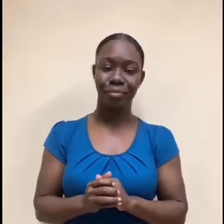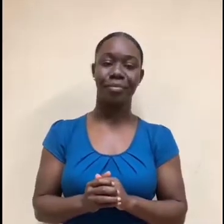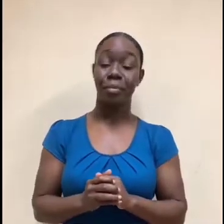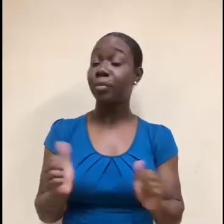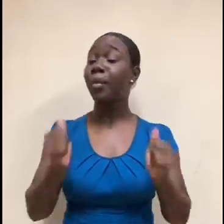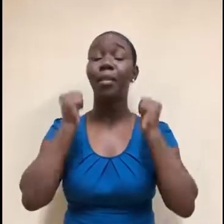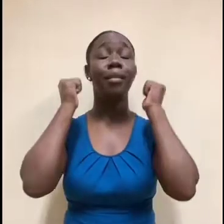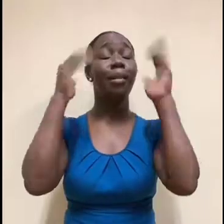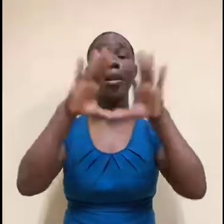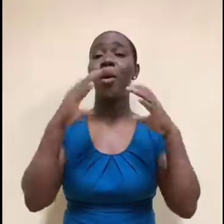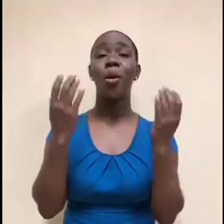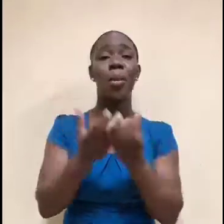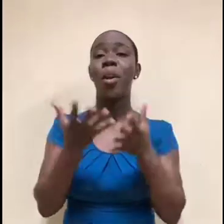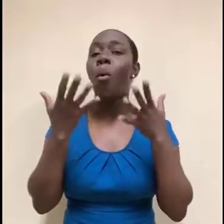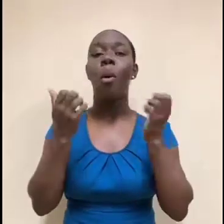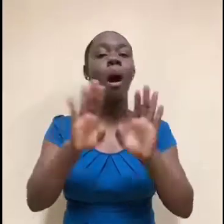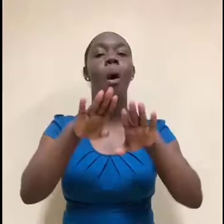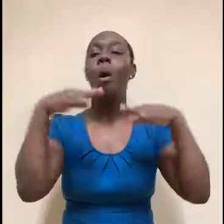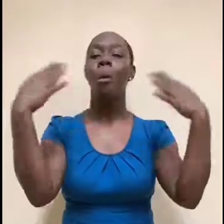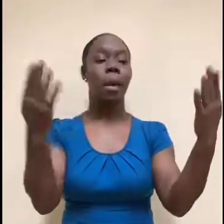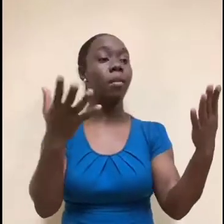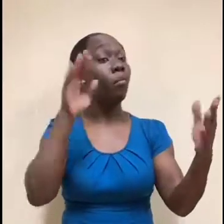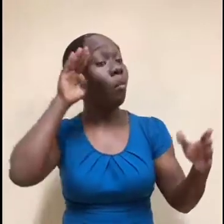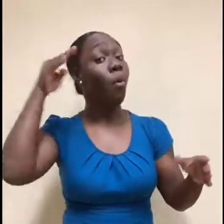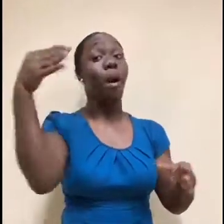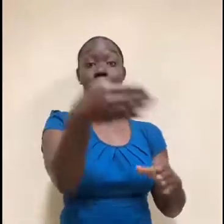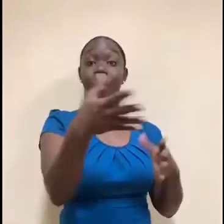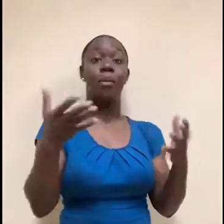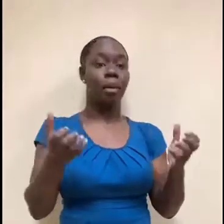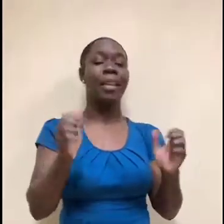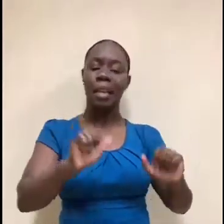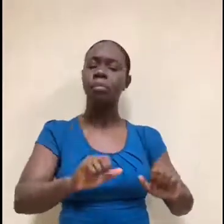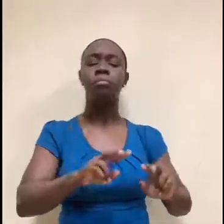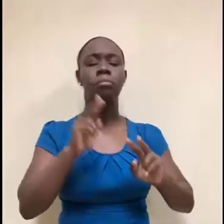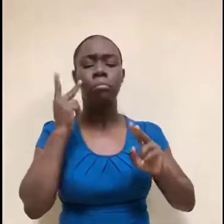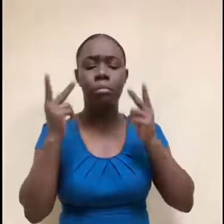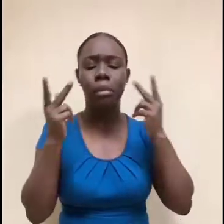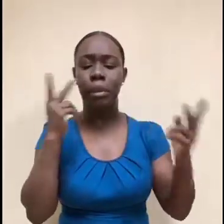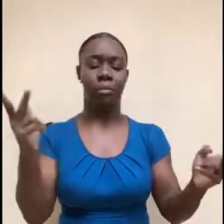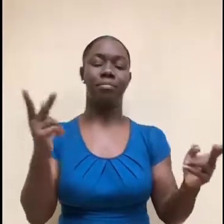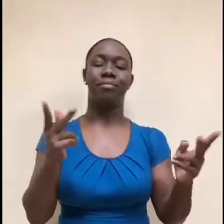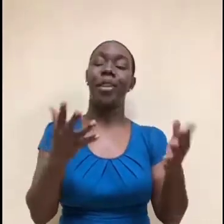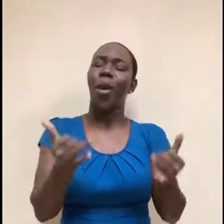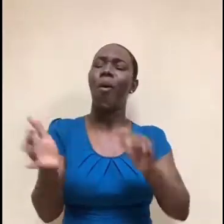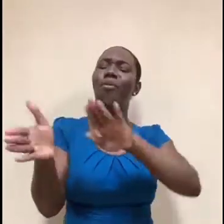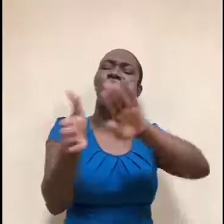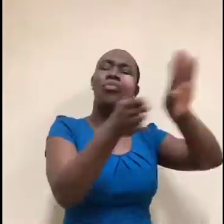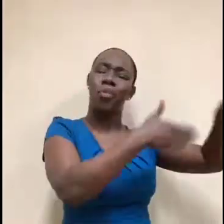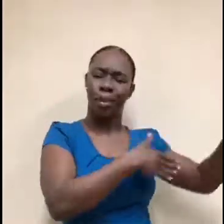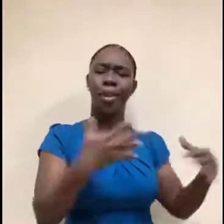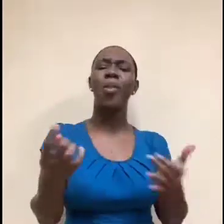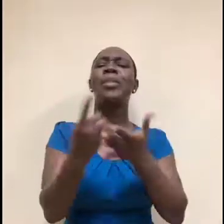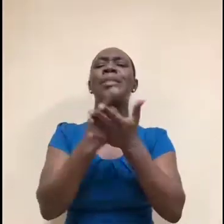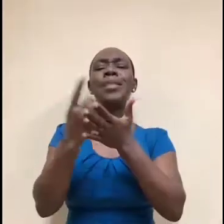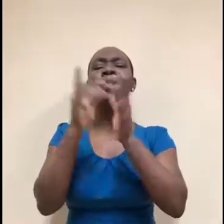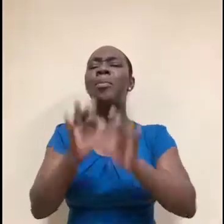just have to go put in the work and look through them. Now, all that being said, let's talk about the power of networking. And I'll give a recent example